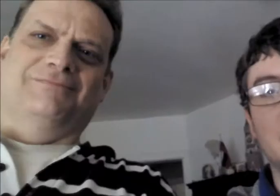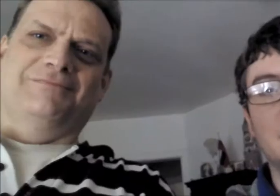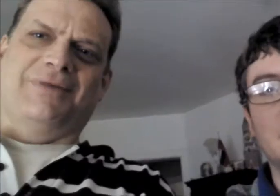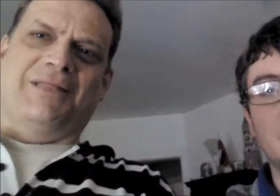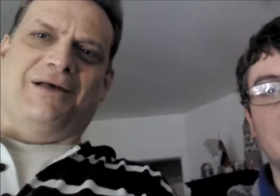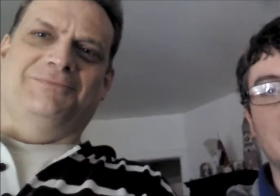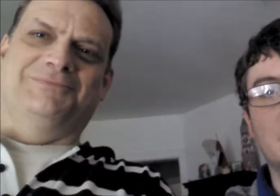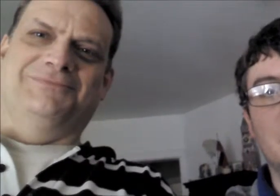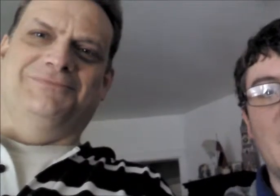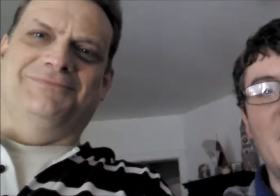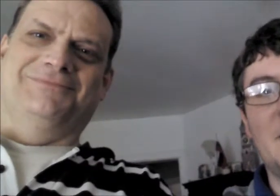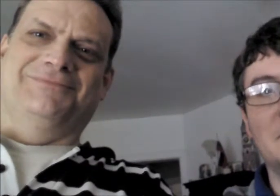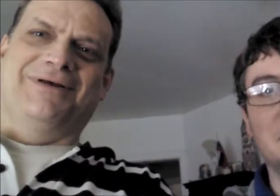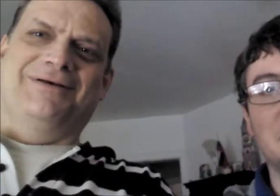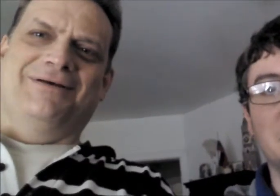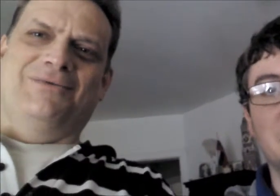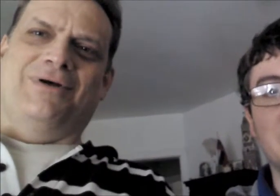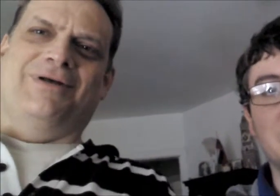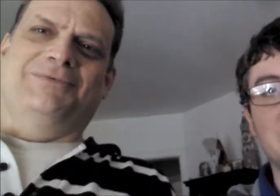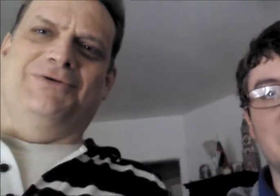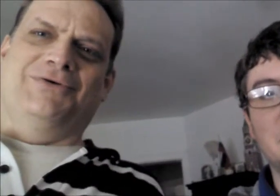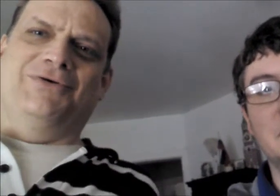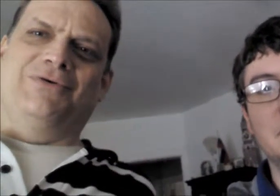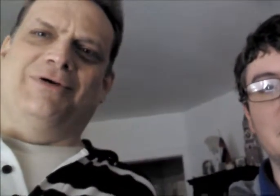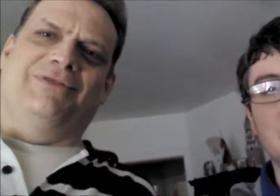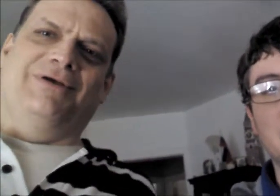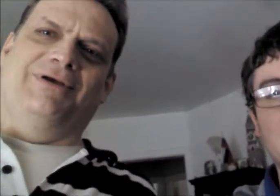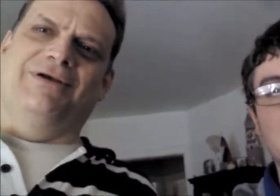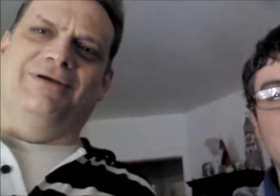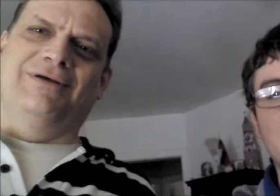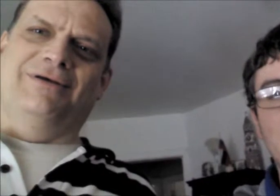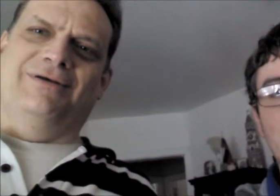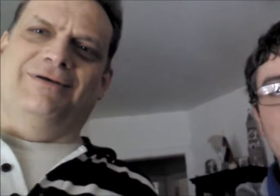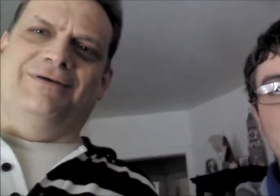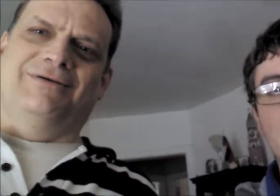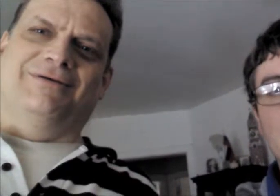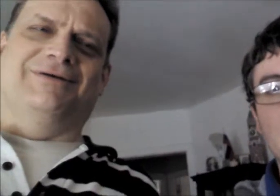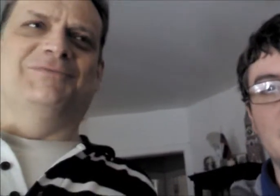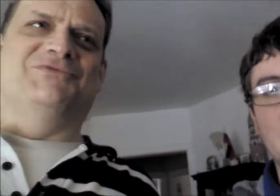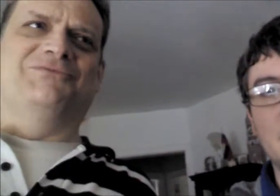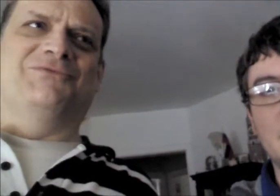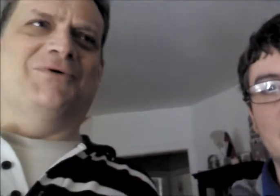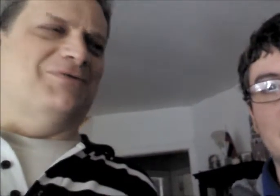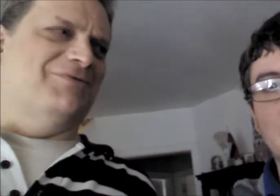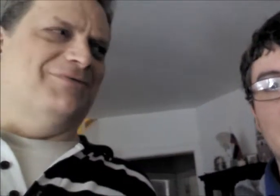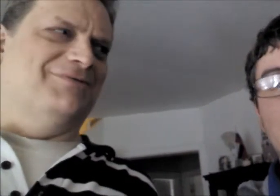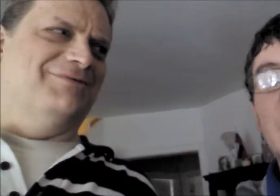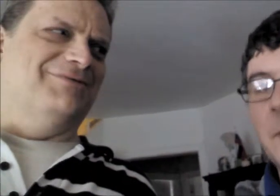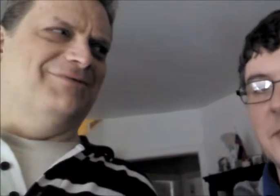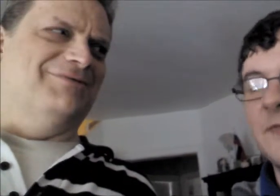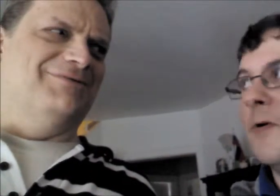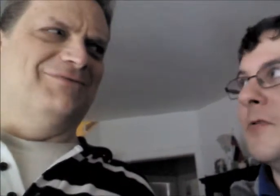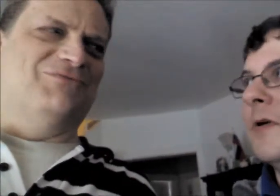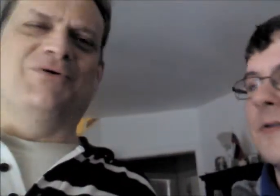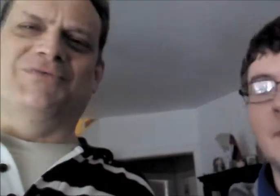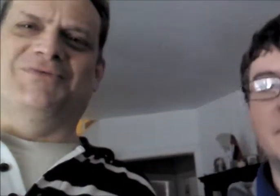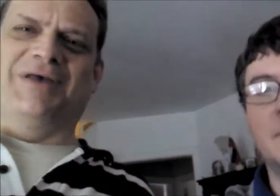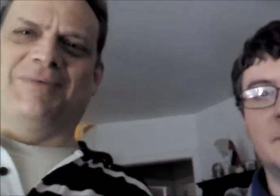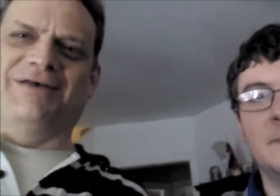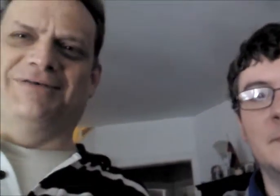Hello. Hi. Welcome to the fourth step-by